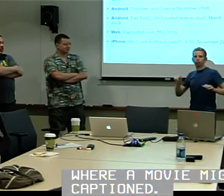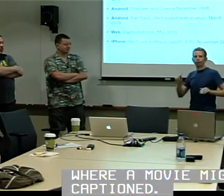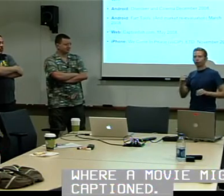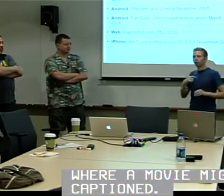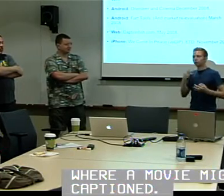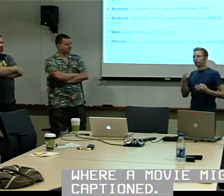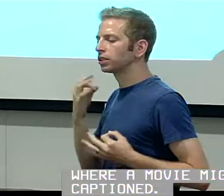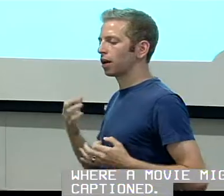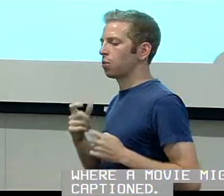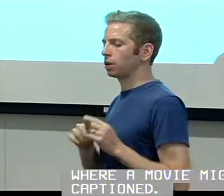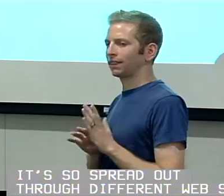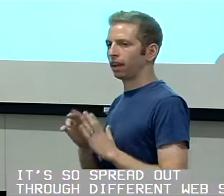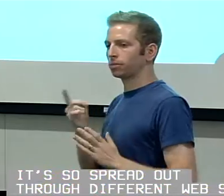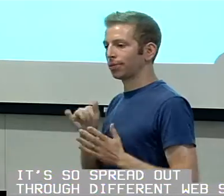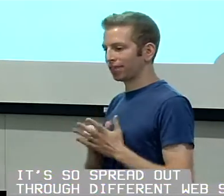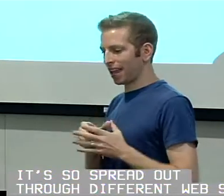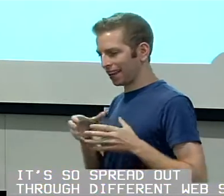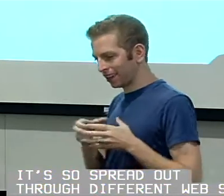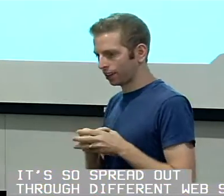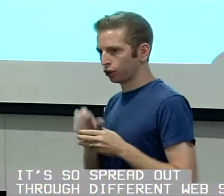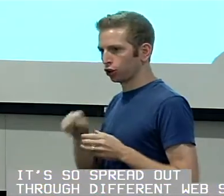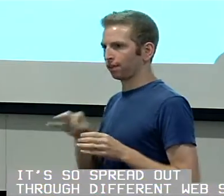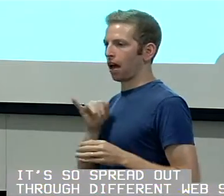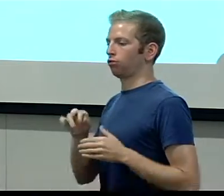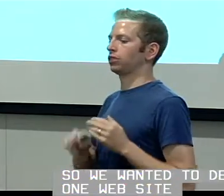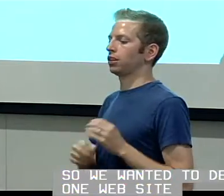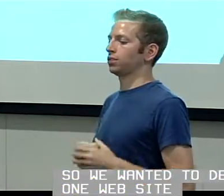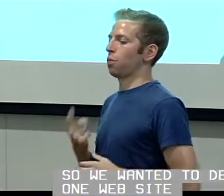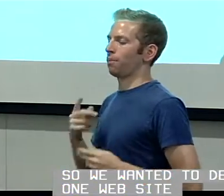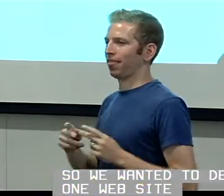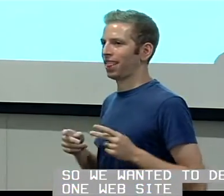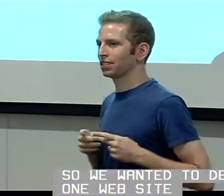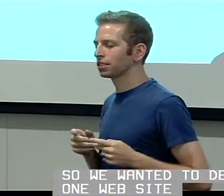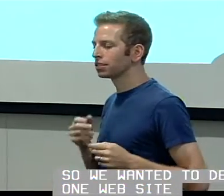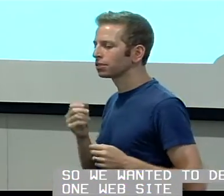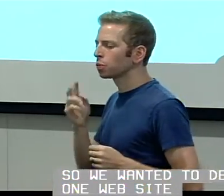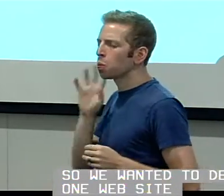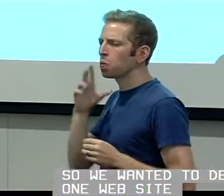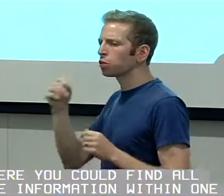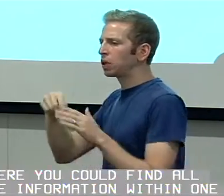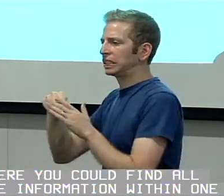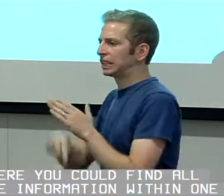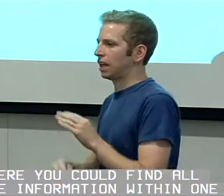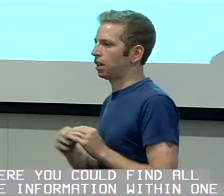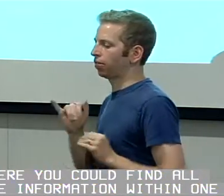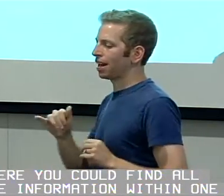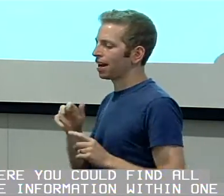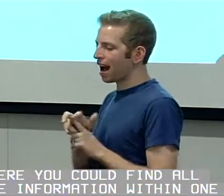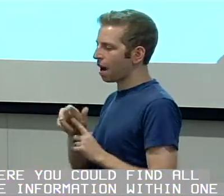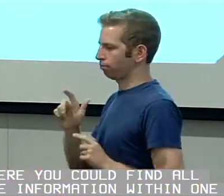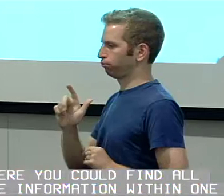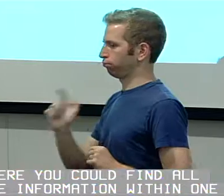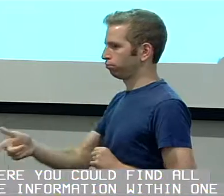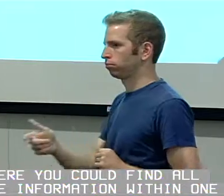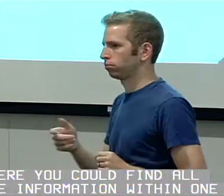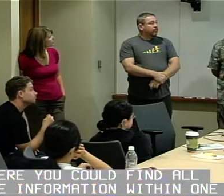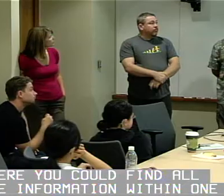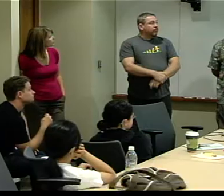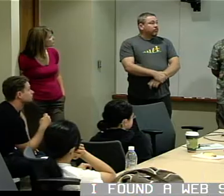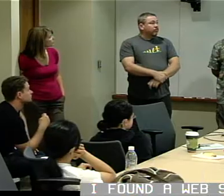movie might be captioned. It was so spread out through different websites. We wanted to develop one website where you could find all the information within one site. I found